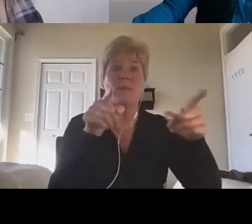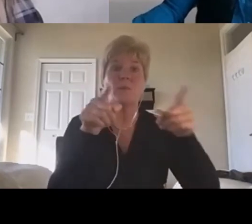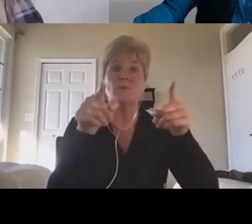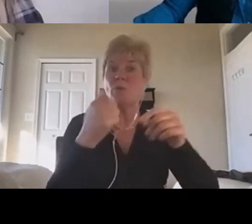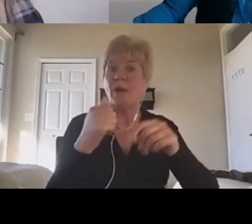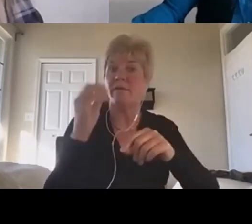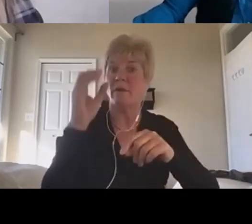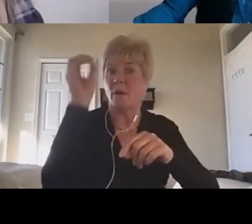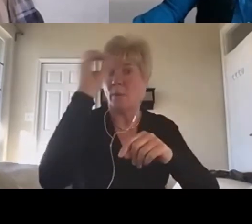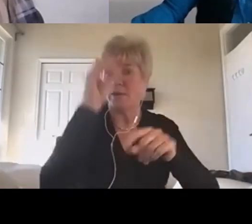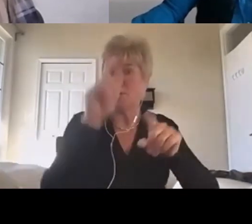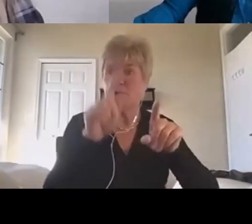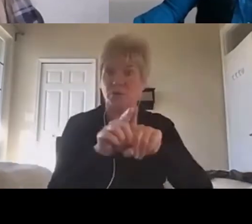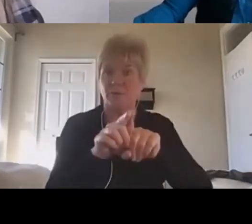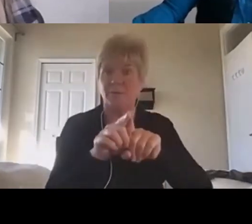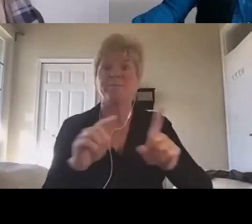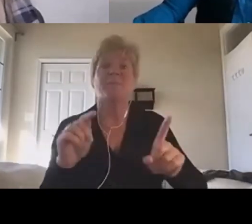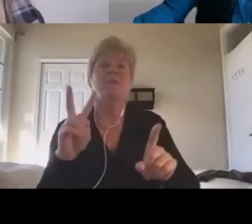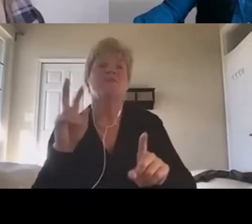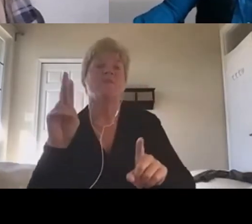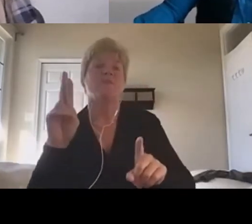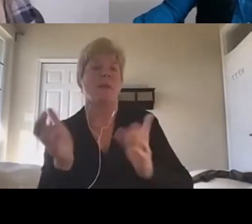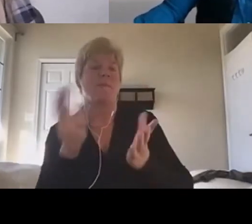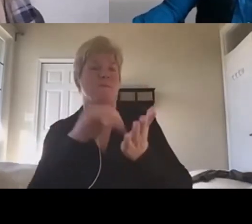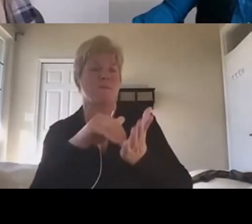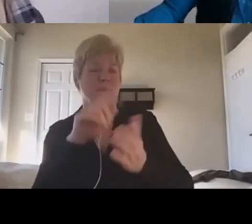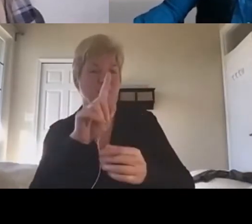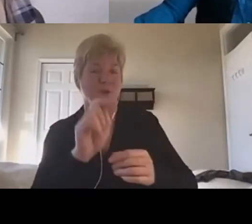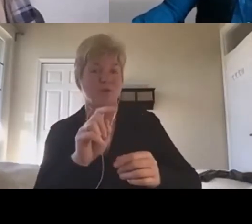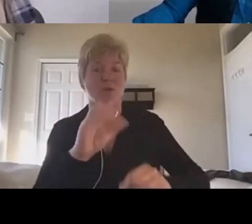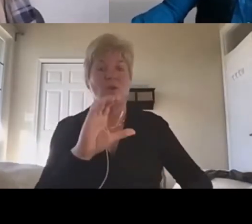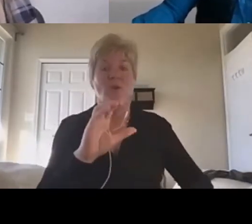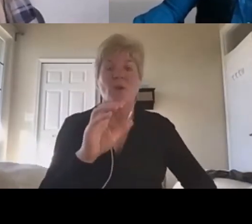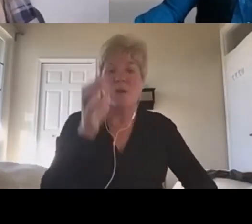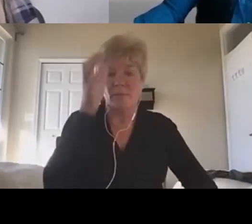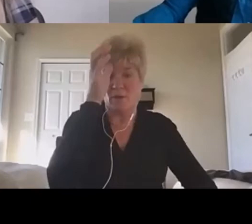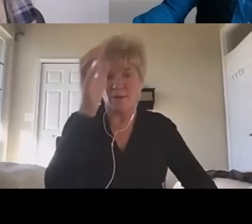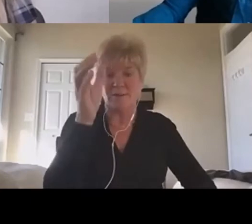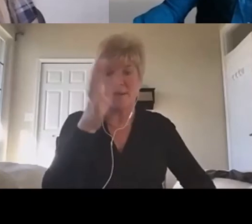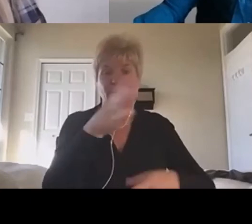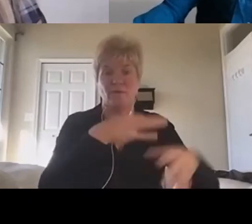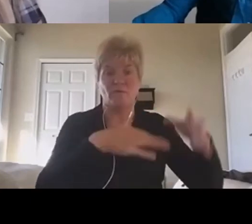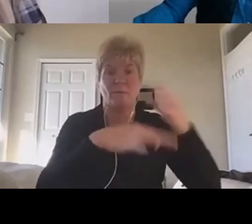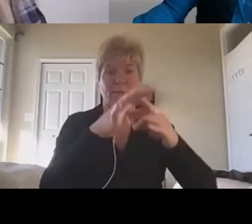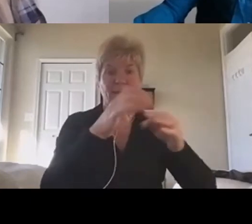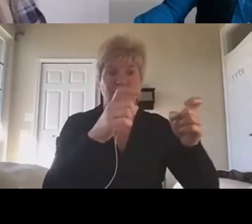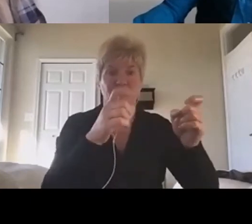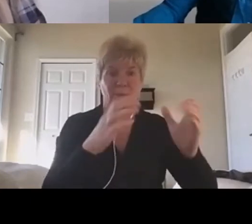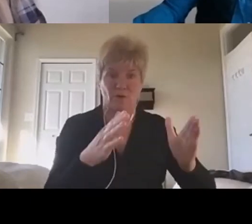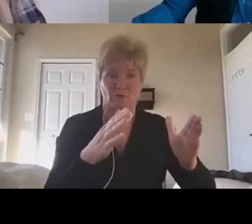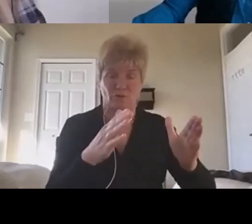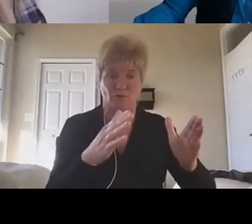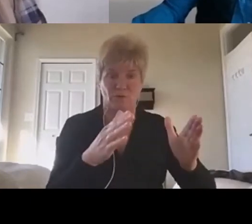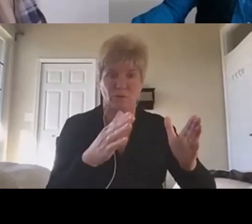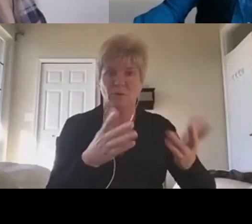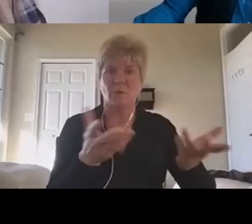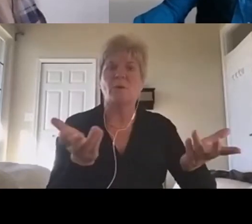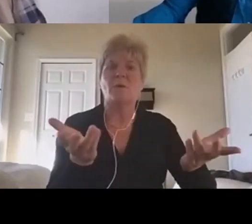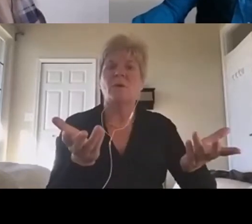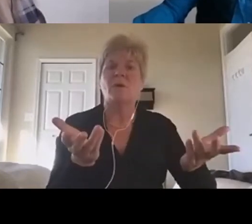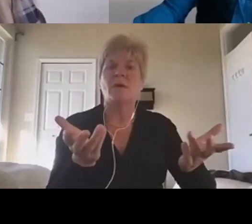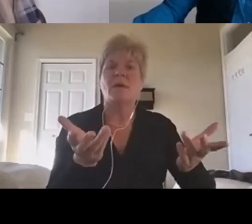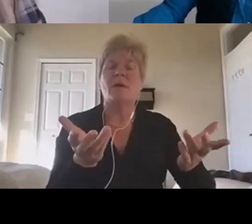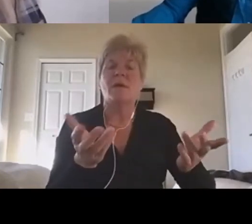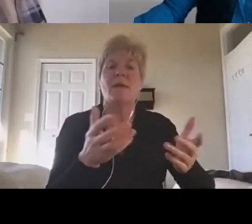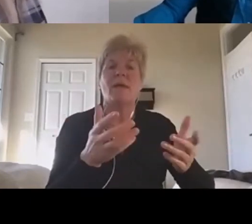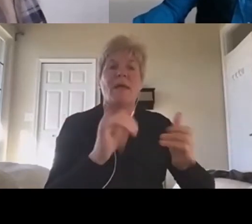Right. so Chris was wondering about how the concept of replacing managers, you know, what that, or how replacing managers,